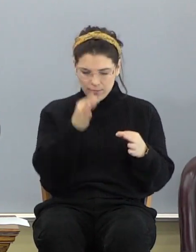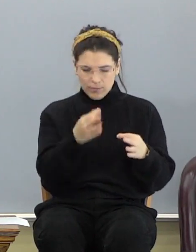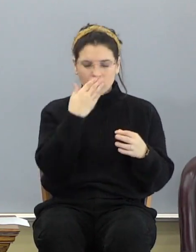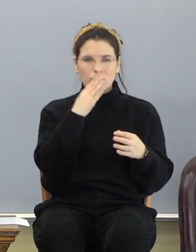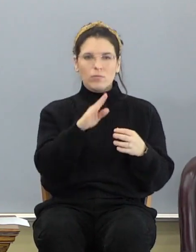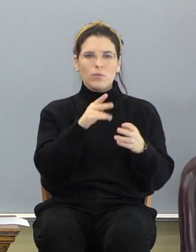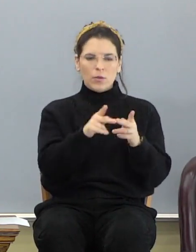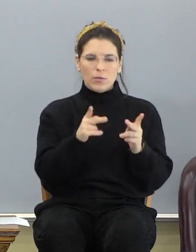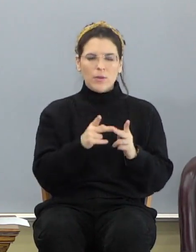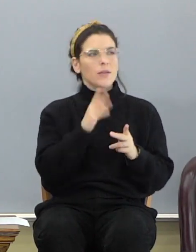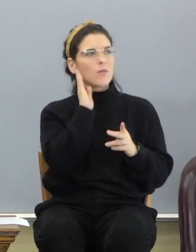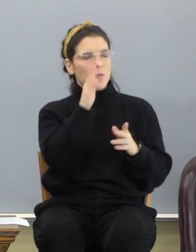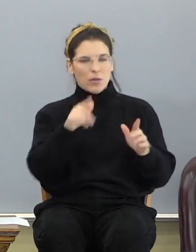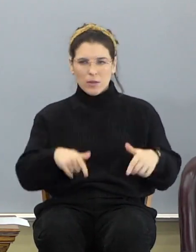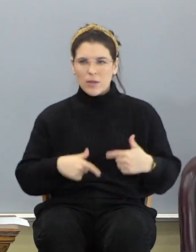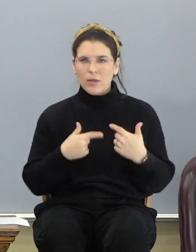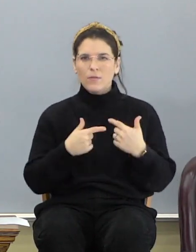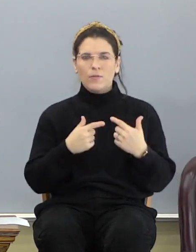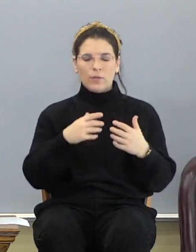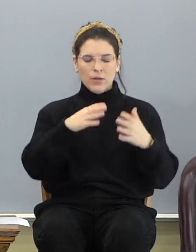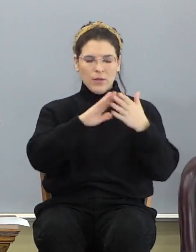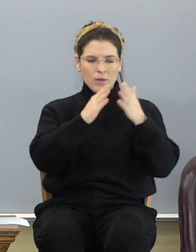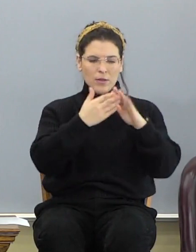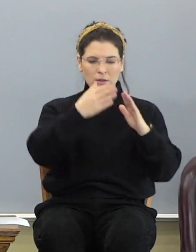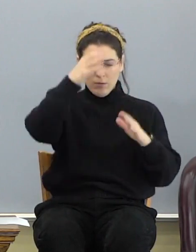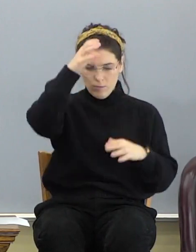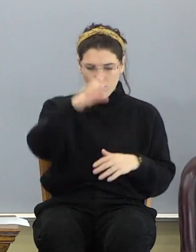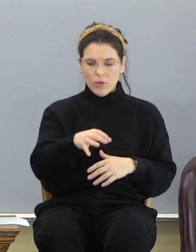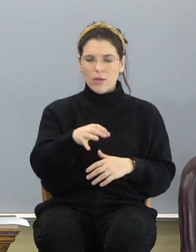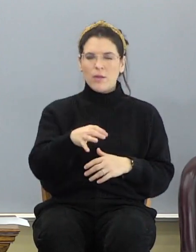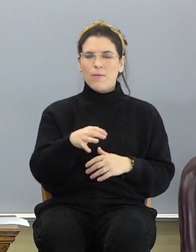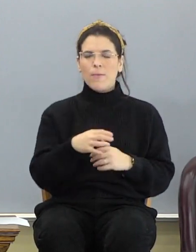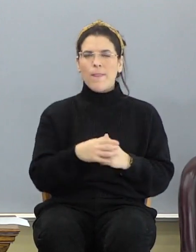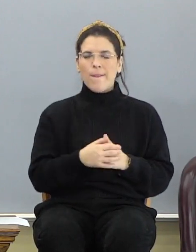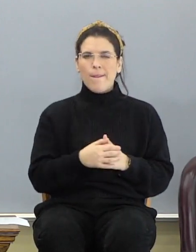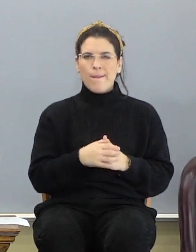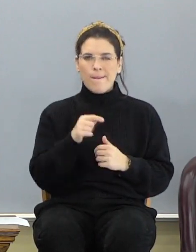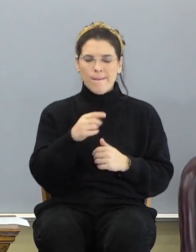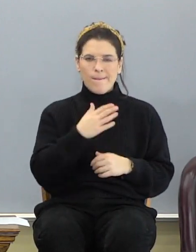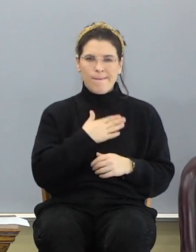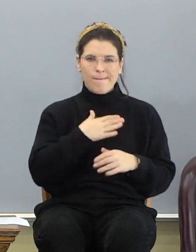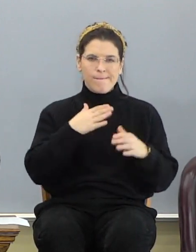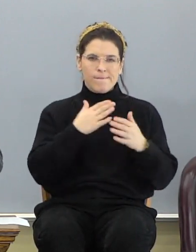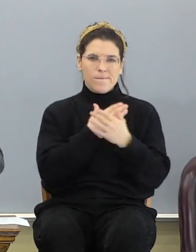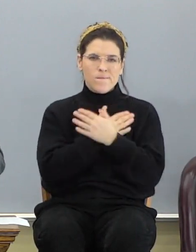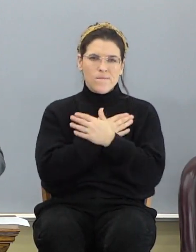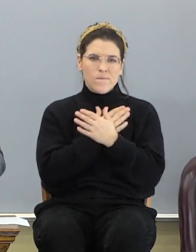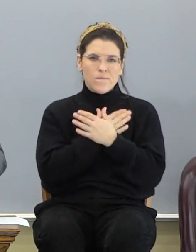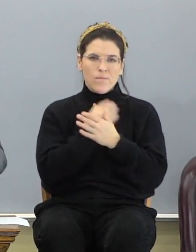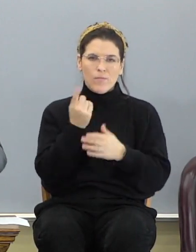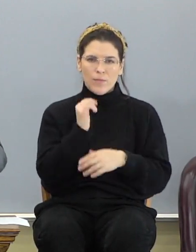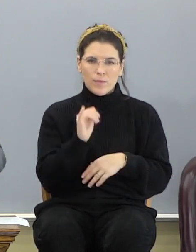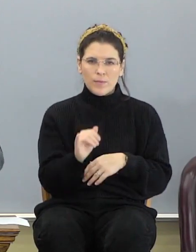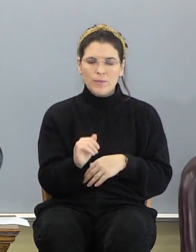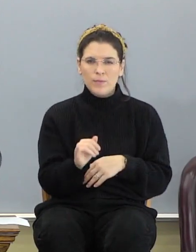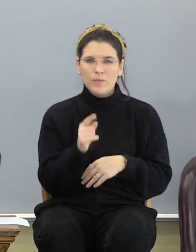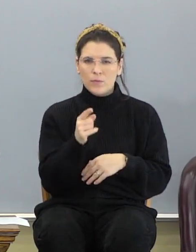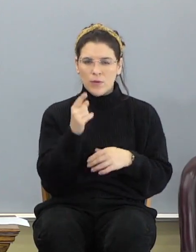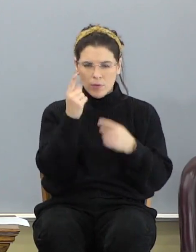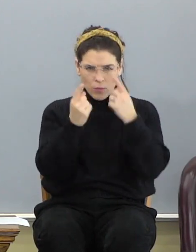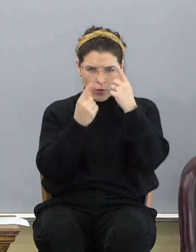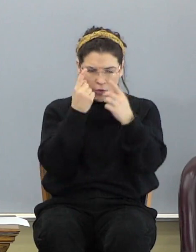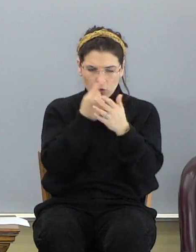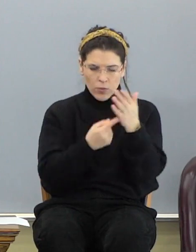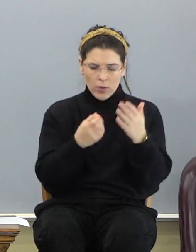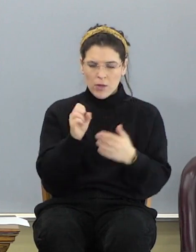place He's going to live. Go take His city. Put it there. This is my rest forever. You ever wonder what the